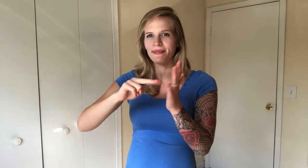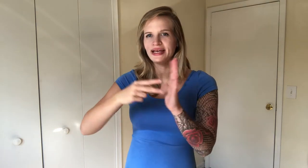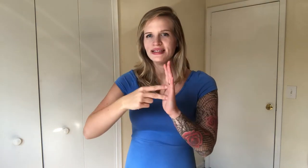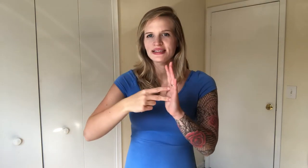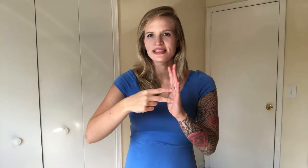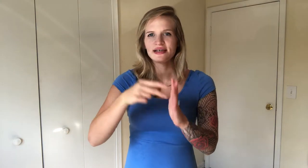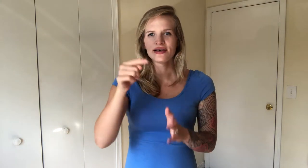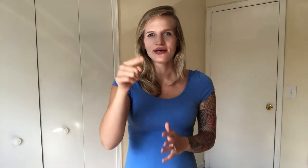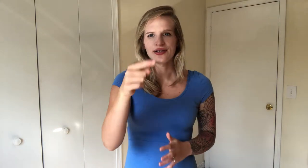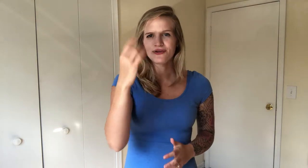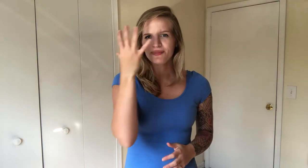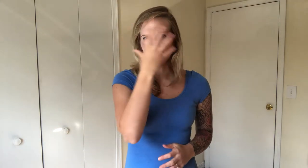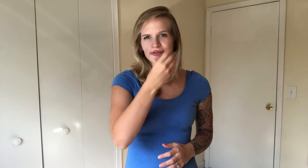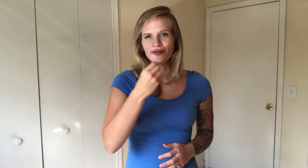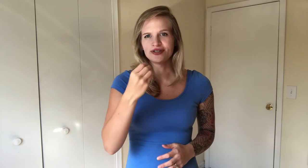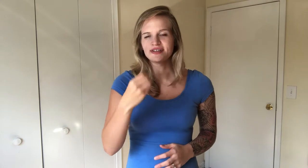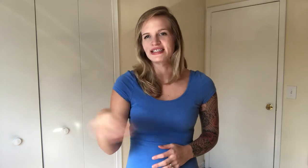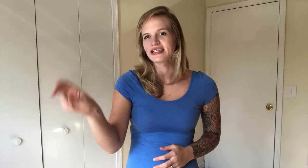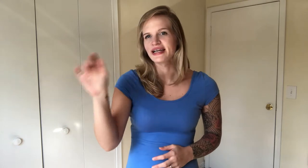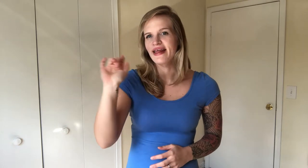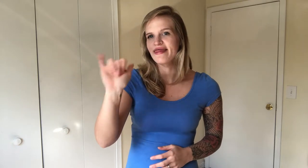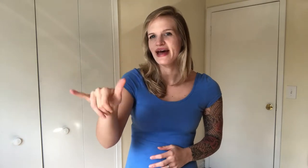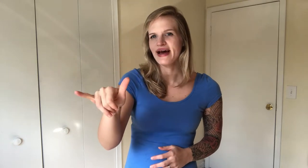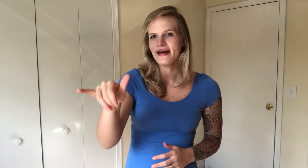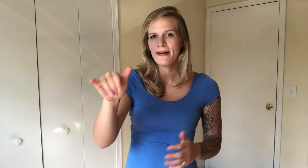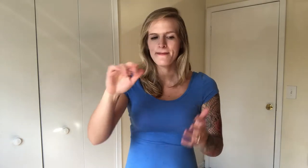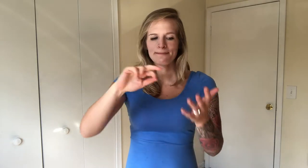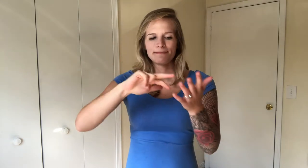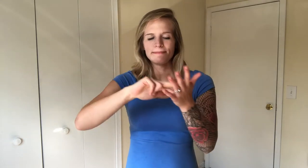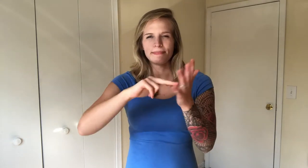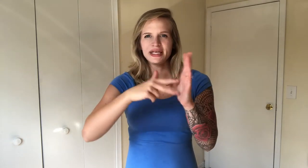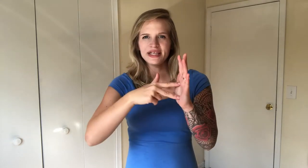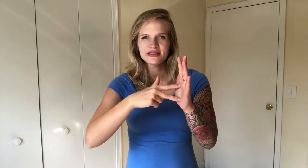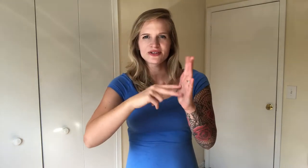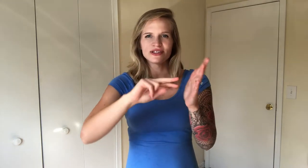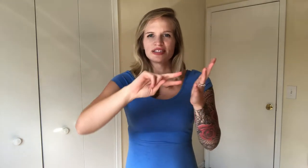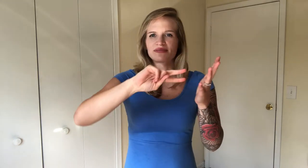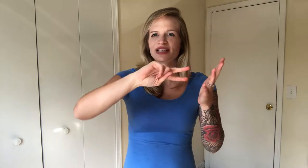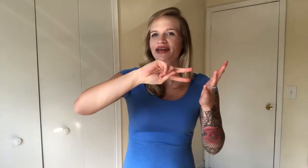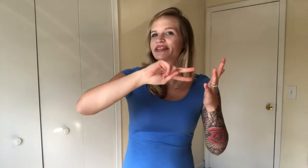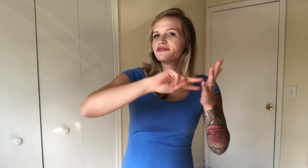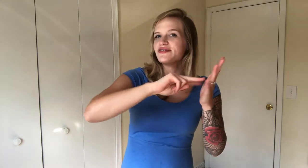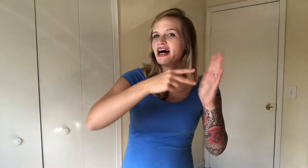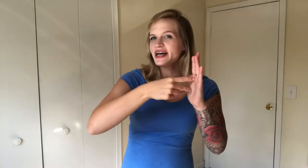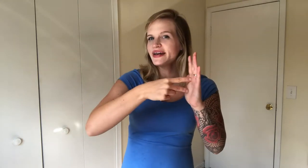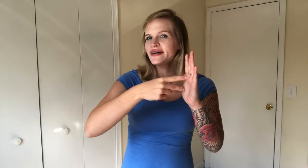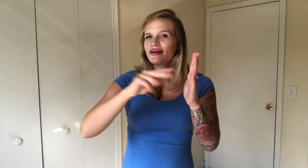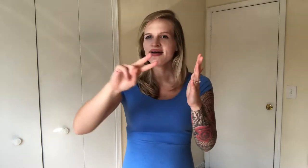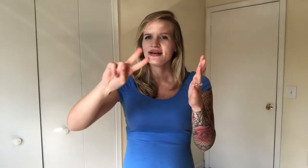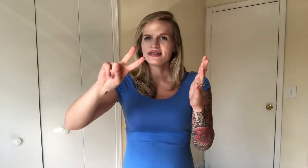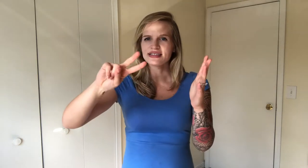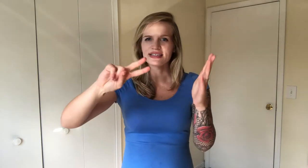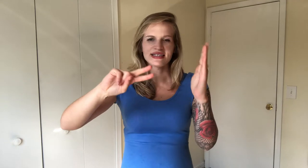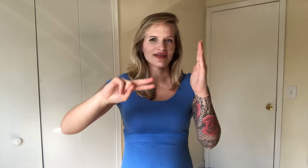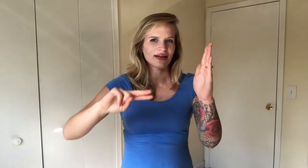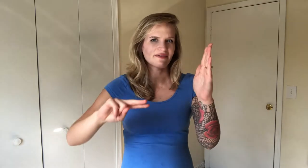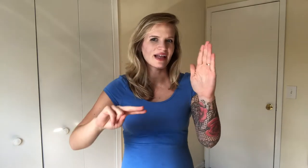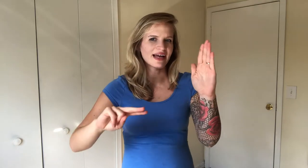makes. You. Beautiful. So I sign. That. Means. Or this could mean like define. Just. Flat